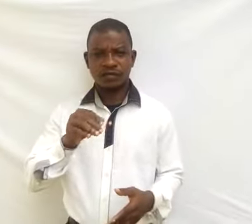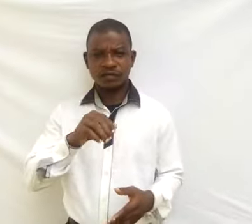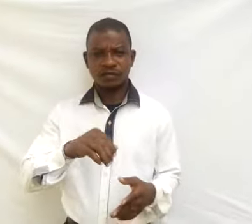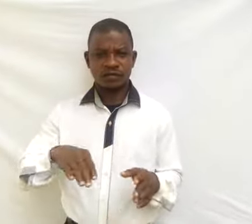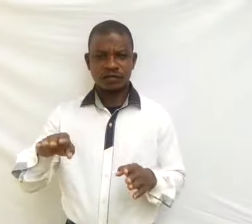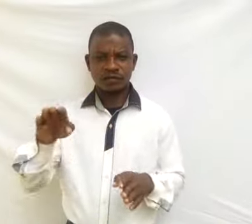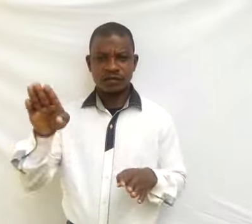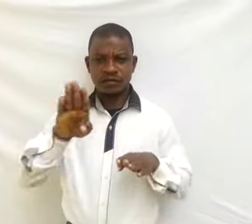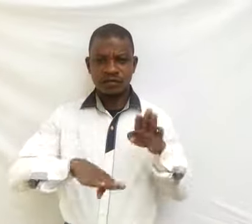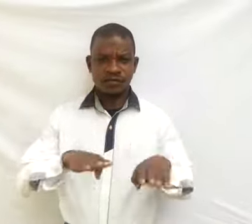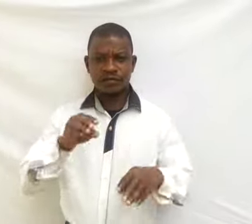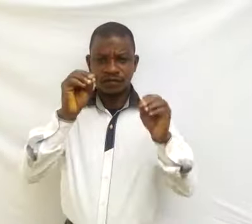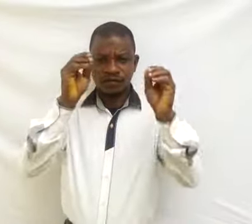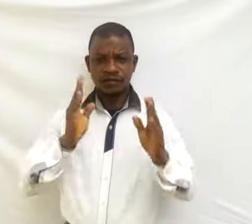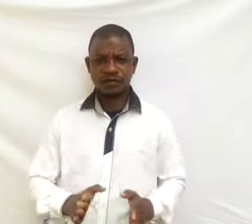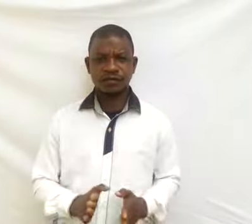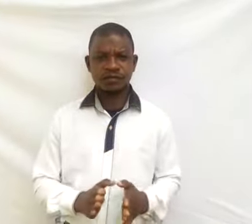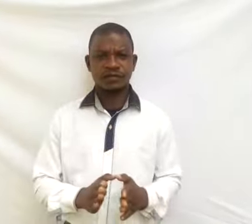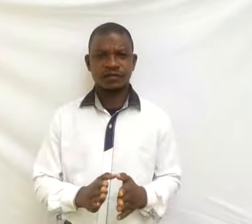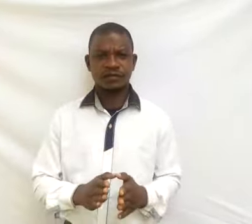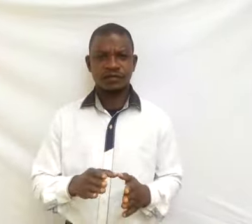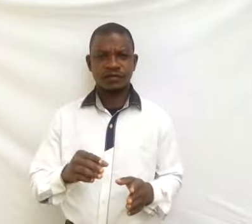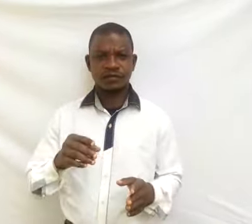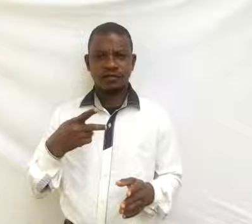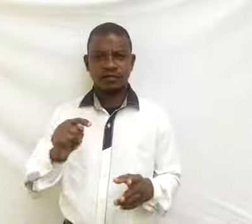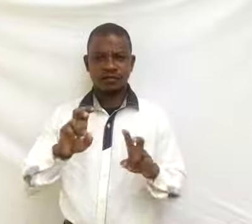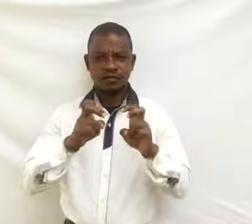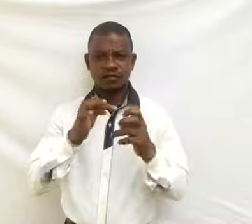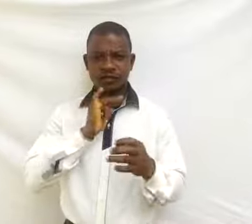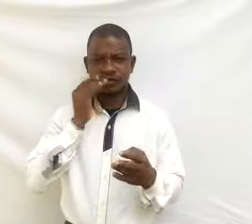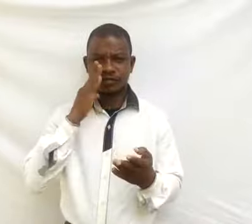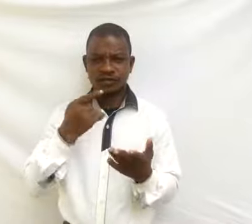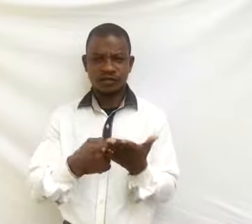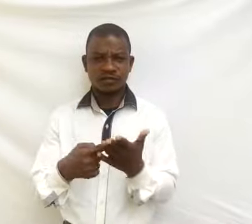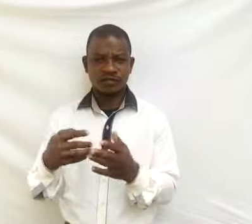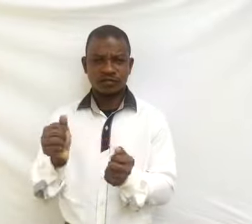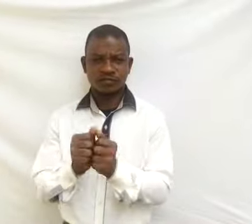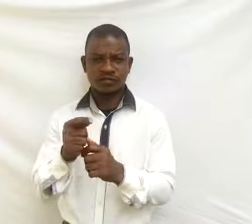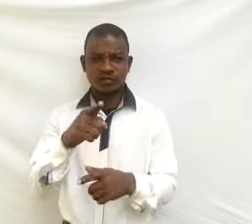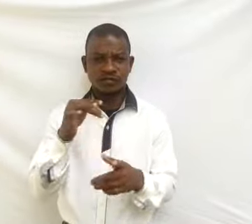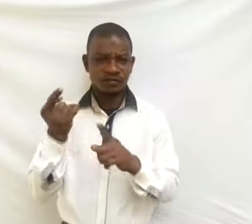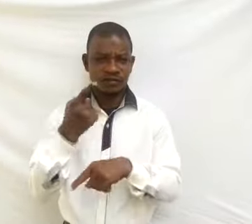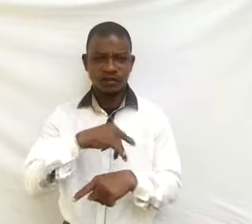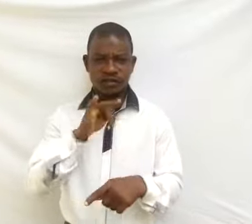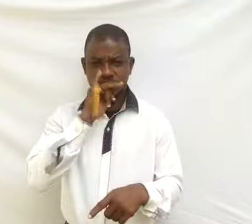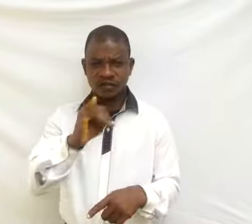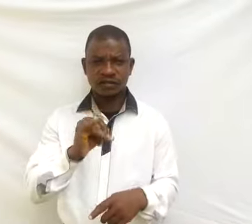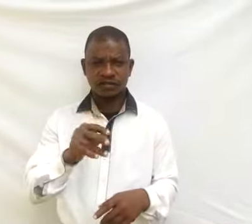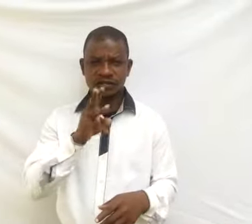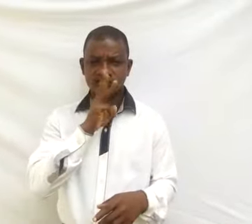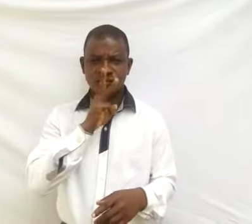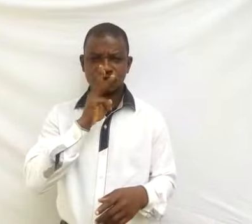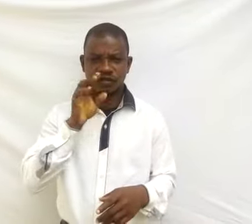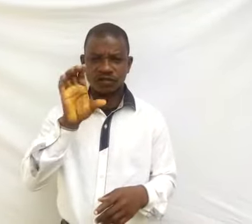teacher. The topic I will be discussing with you today is water cycle